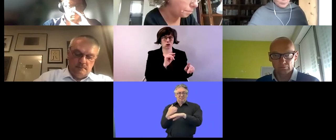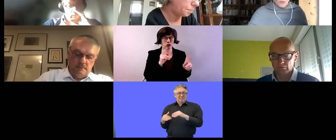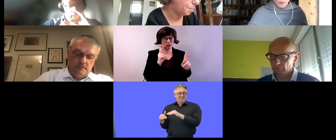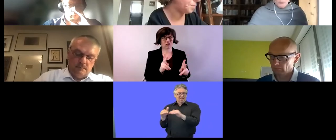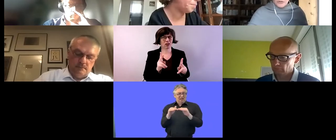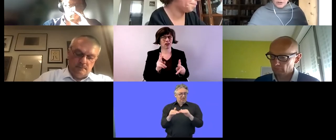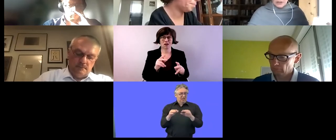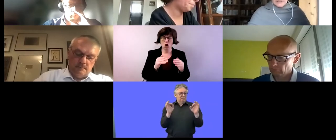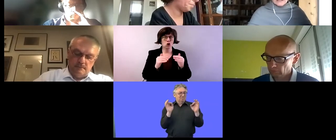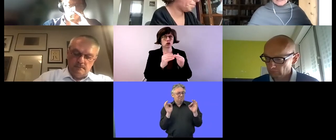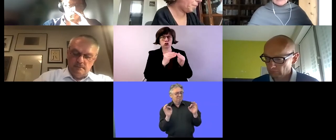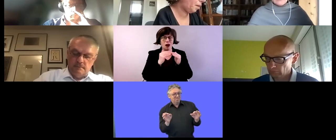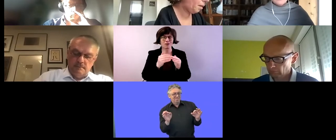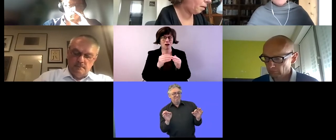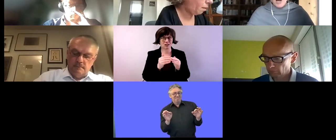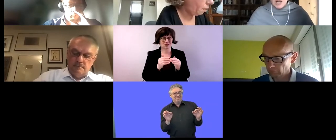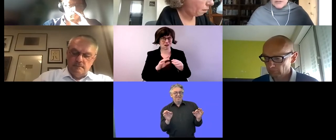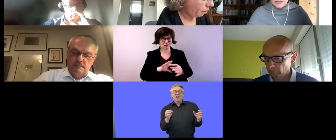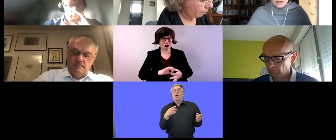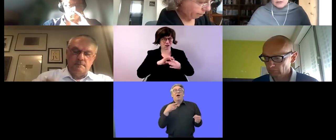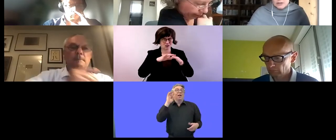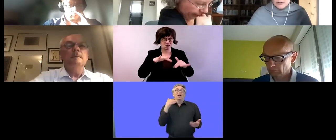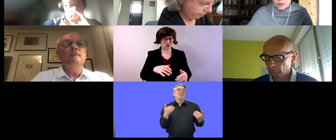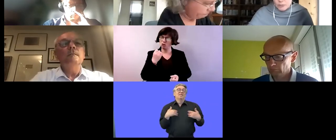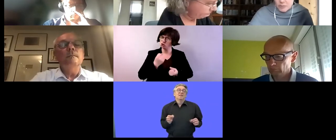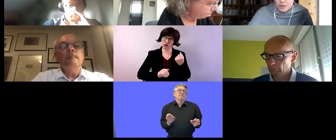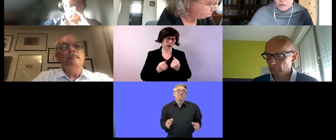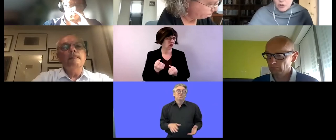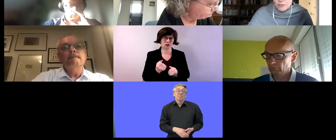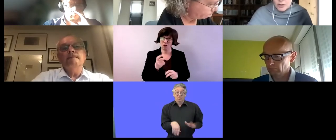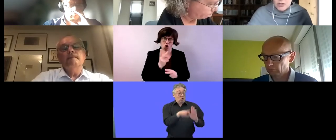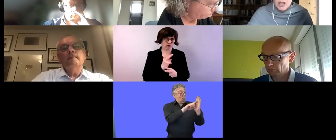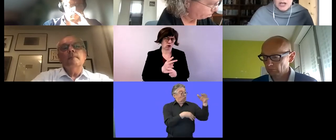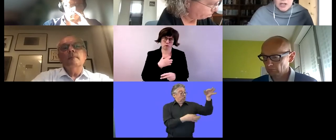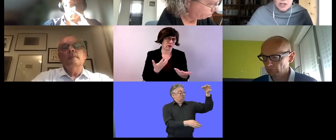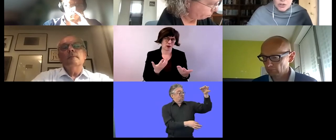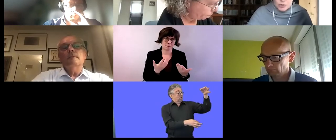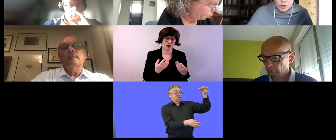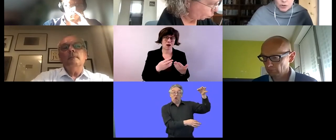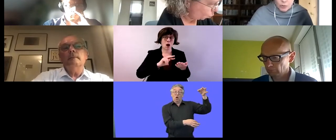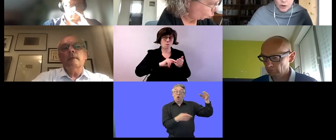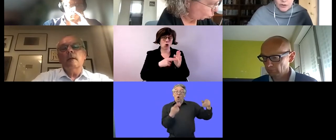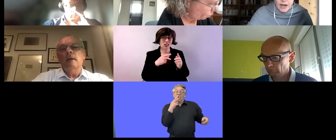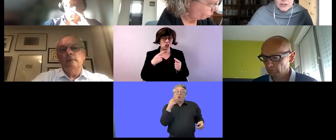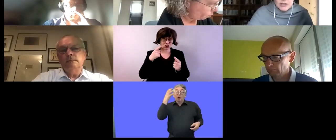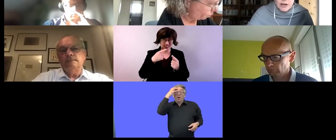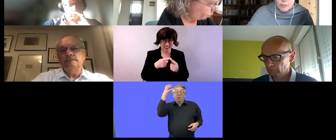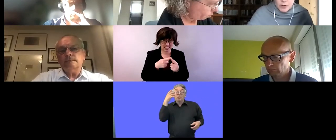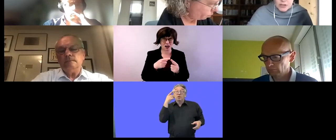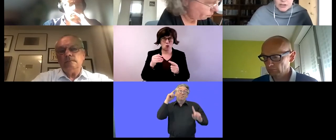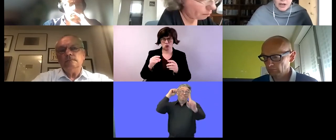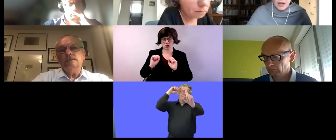but certainly the policy goal and the commitment of government is to ensure that